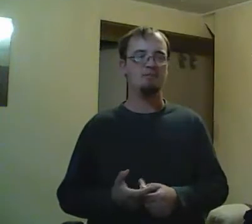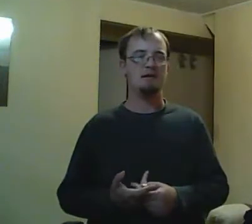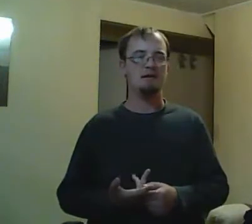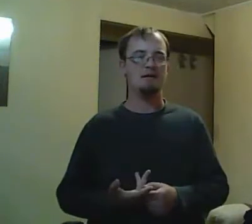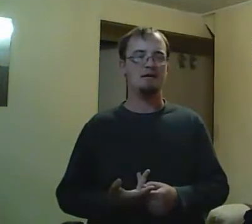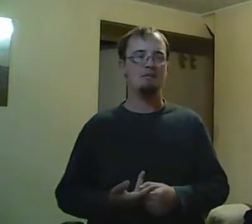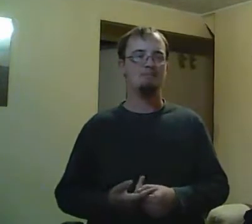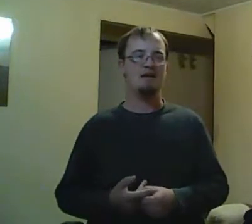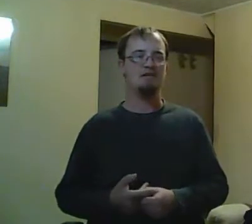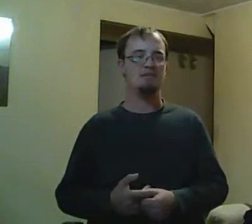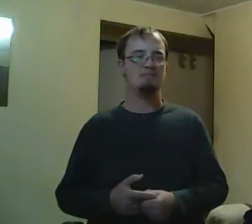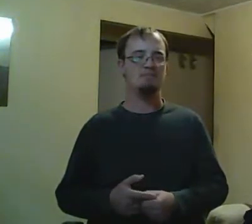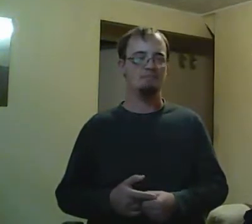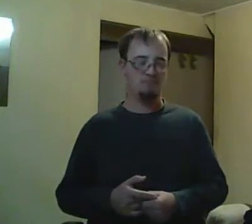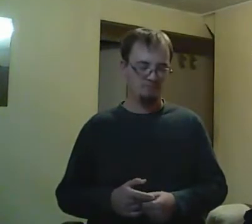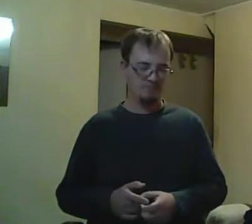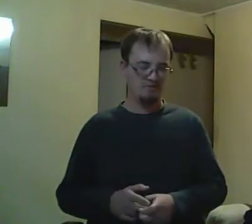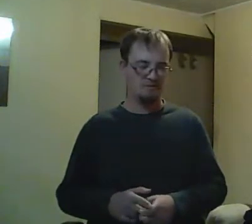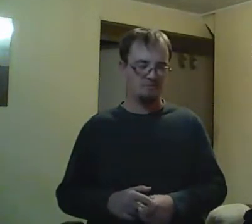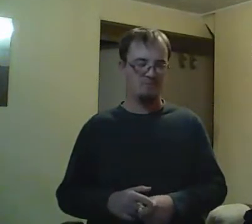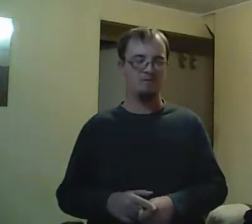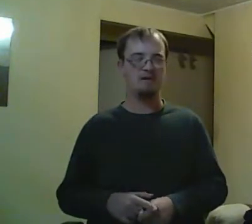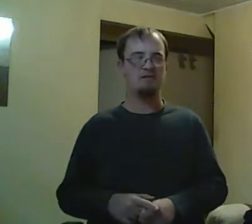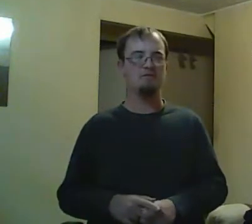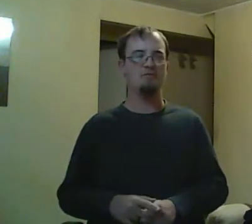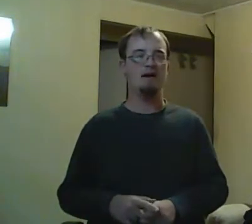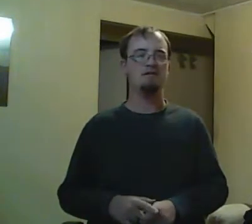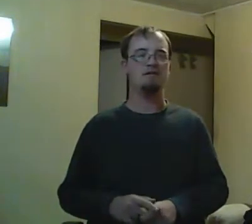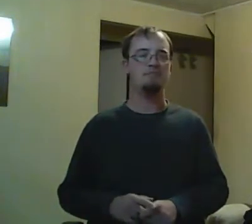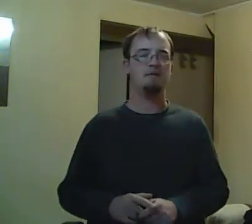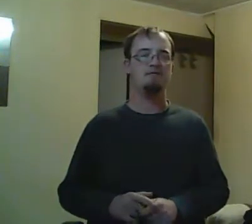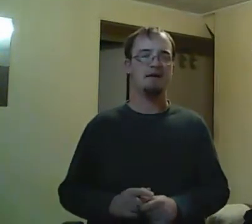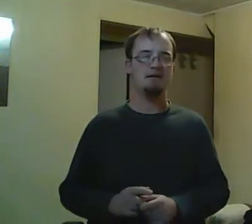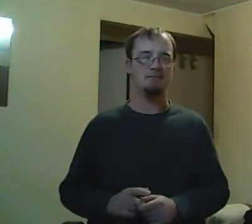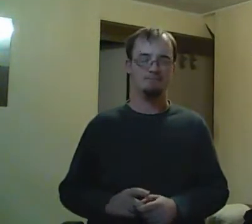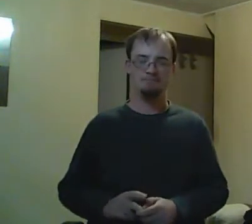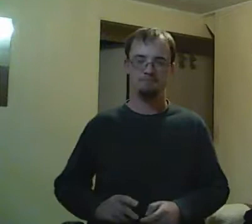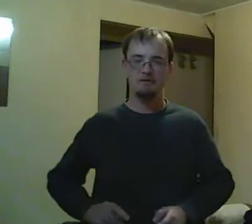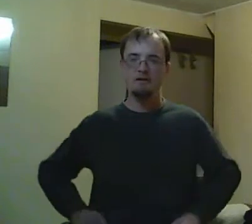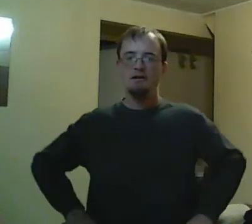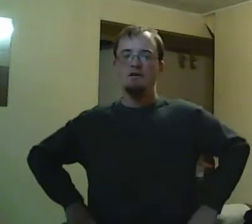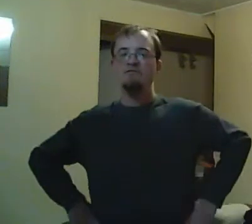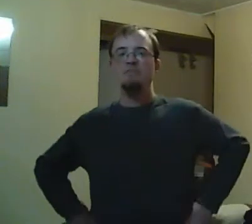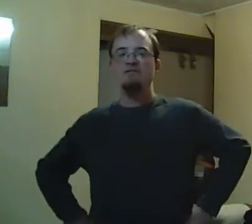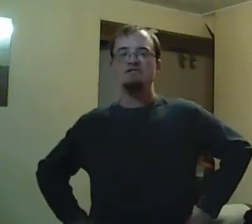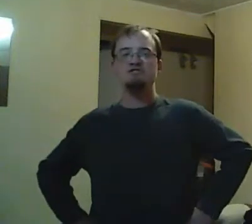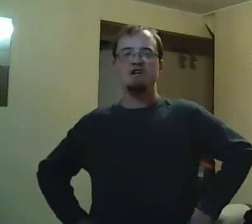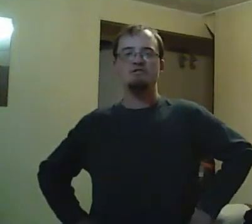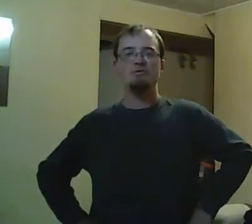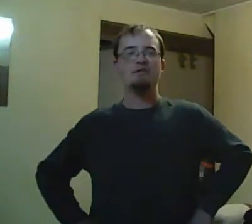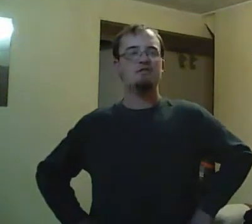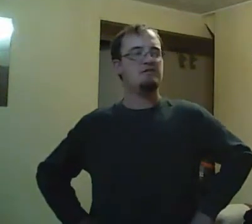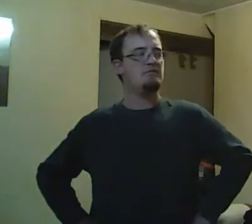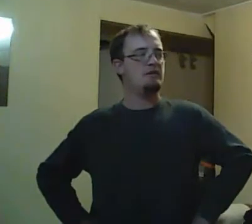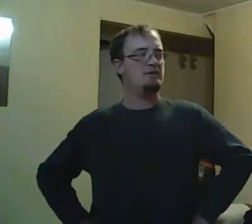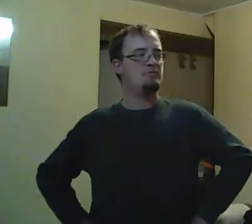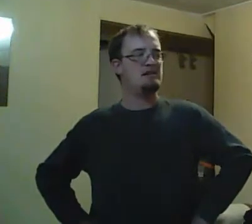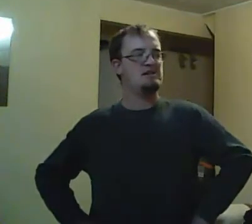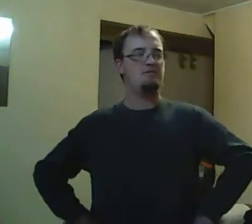know how to react. So, then, I took it out of, like, like, I looked at the timeline, like,